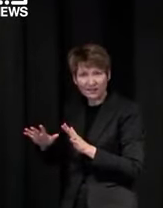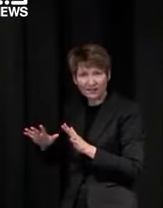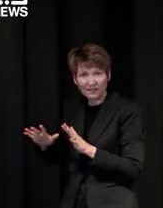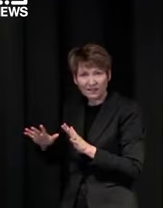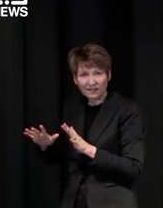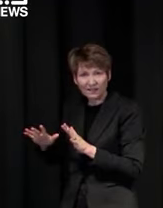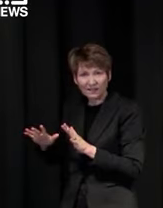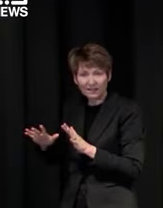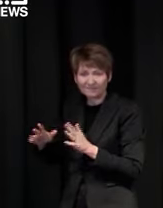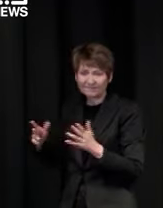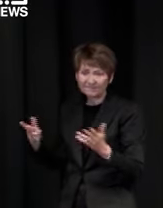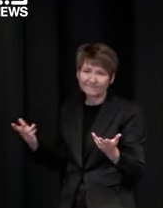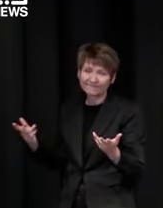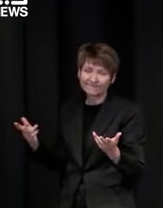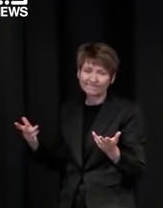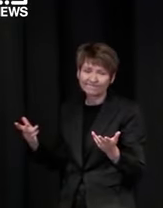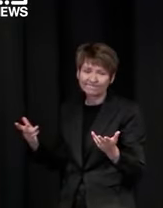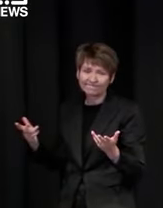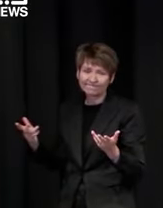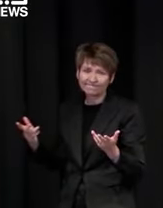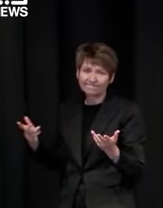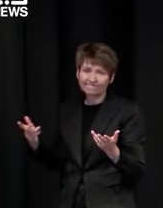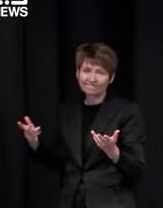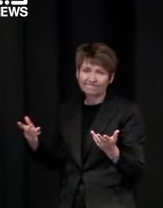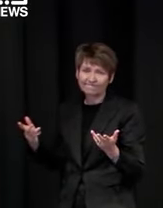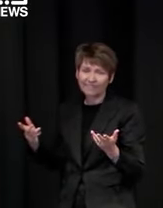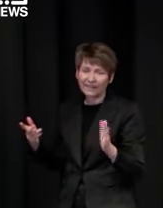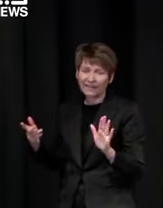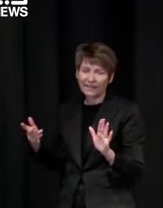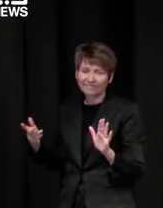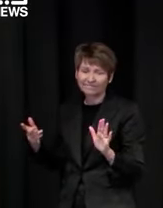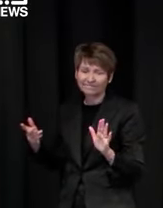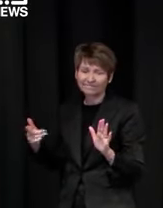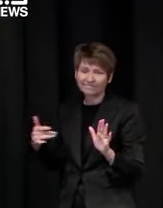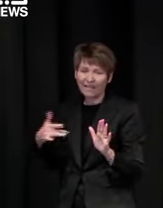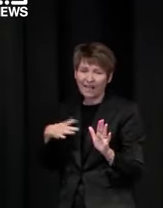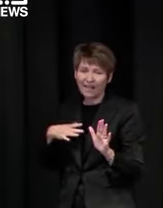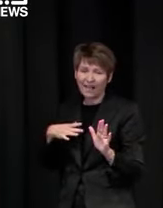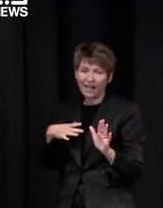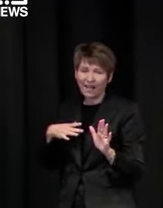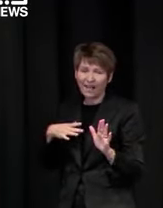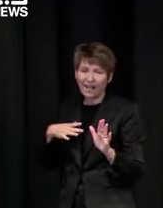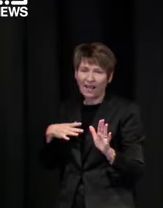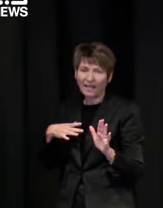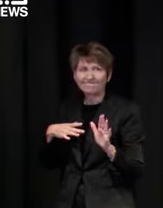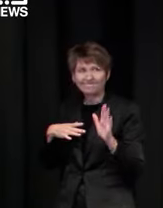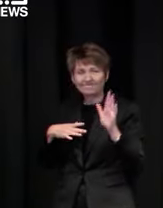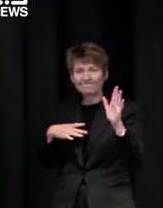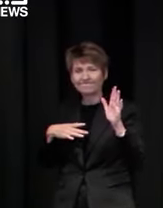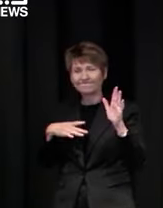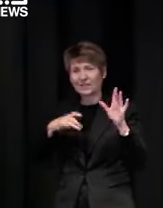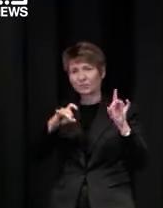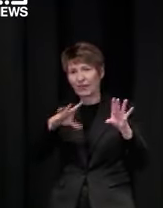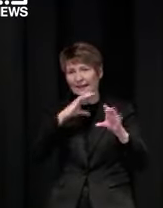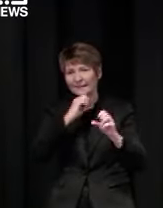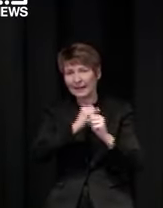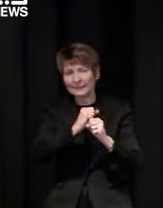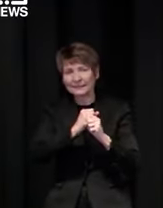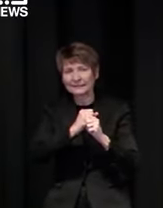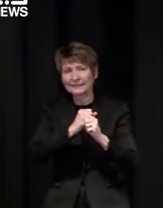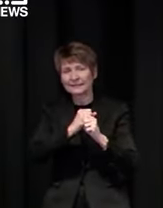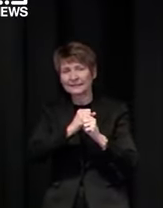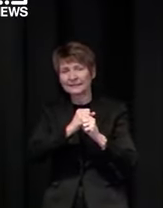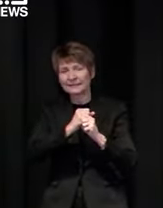have an argument for its own sake with the commonwealth or anybody but like we have complete control about where testing